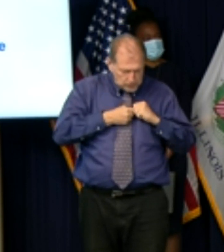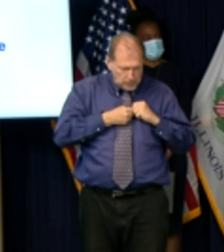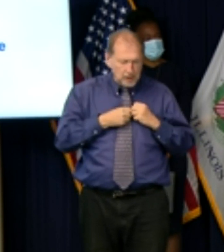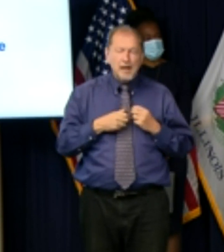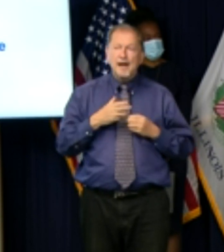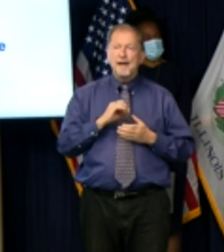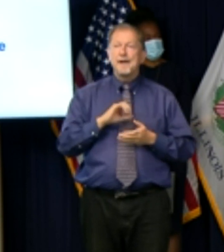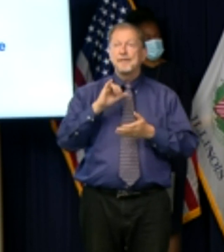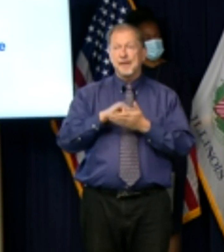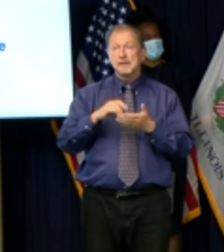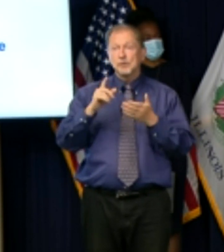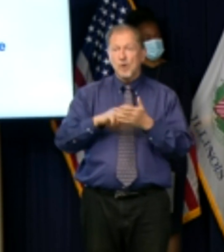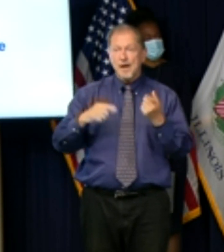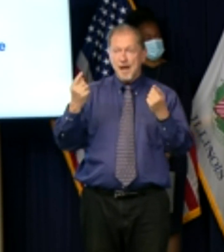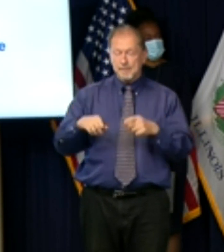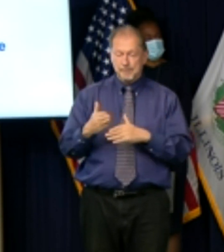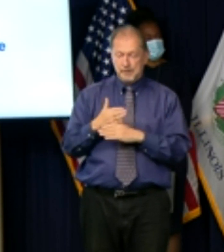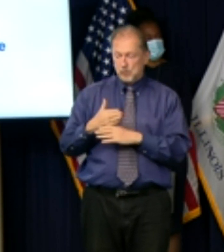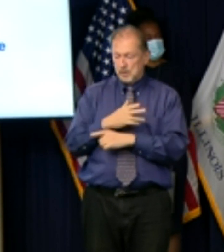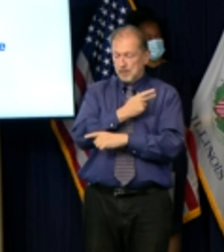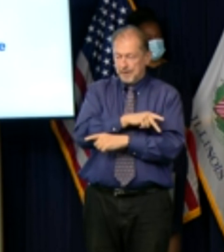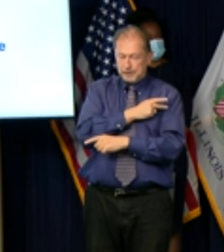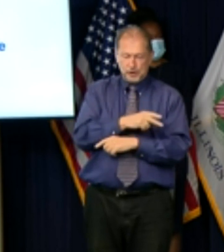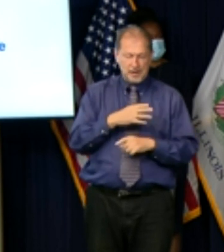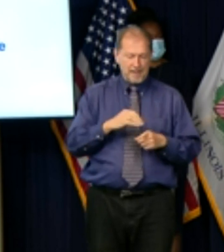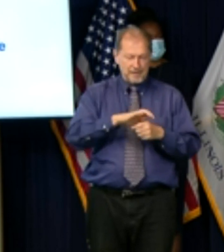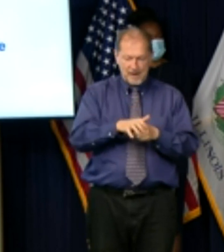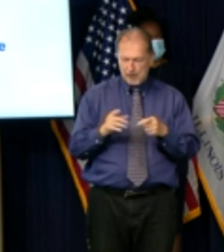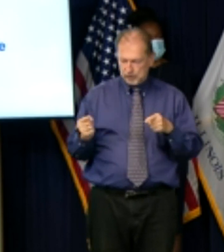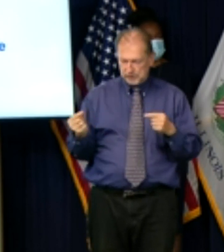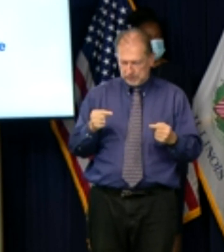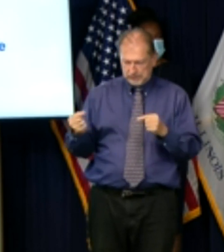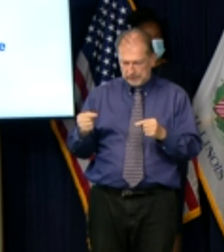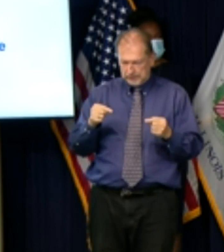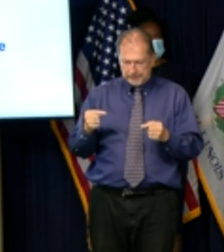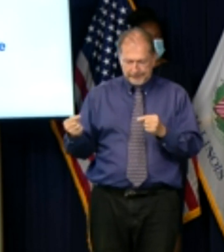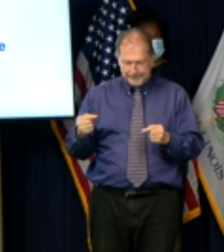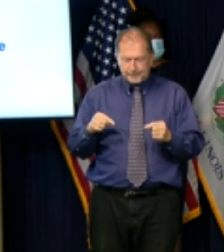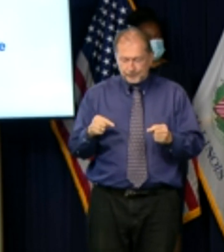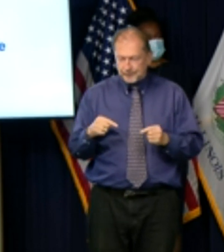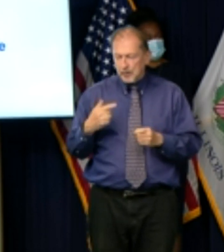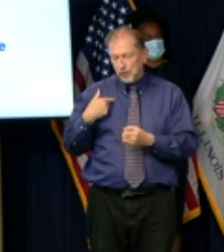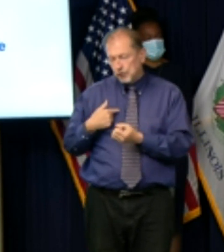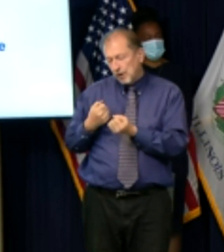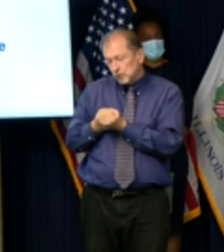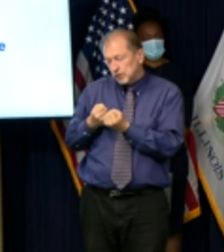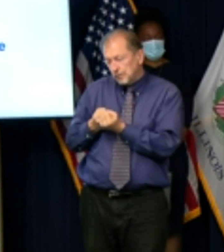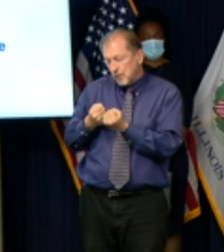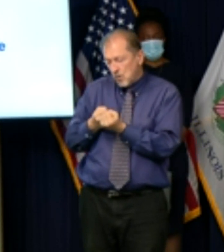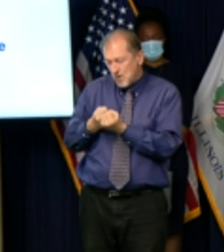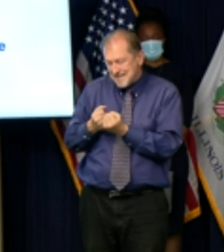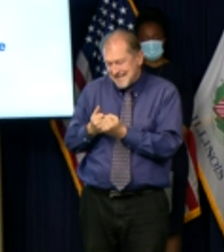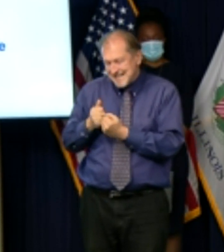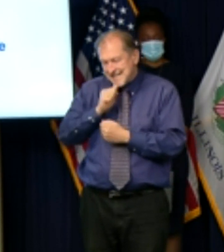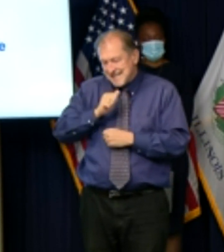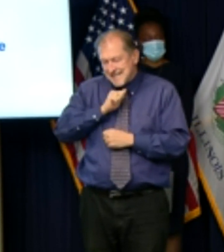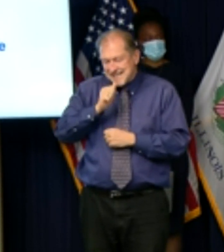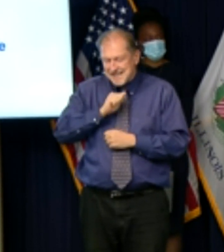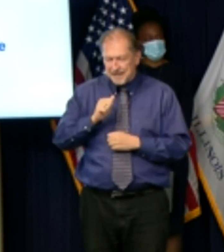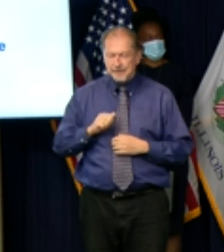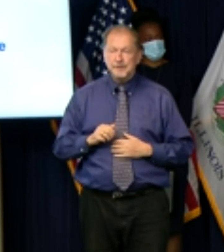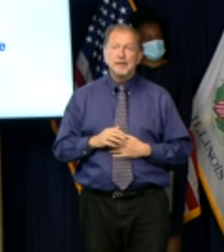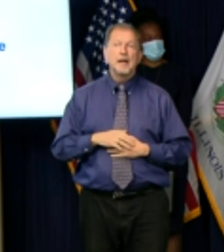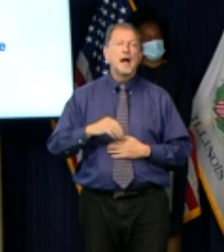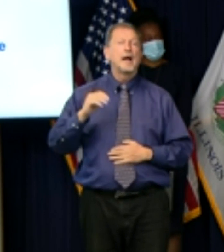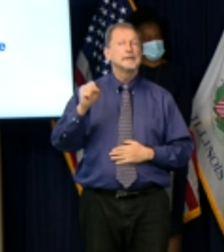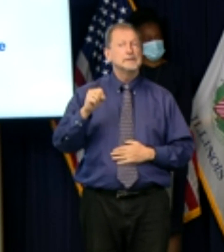the patient and the virus and someone's going to win it we're just there to try and support them as much as possible and then finally yes we